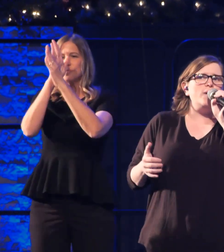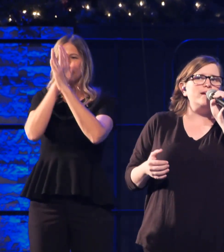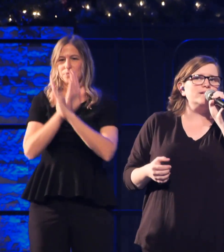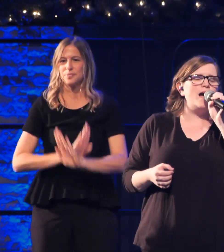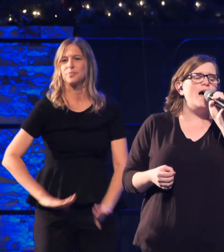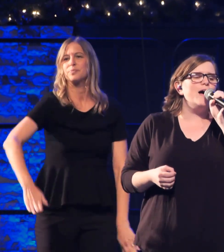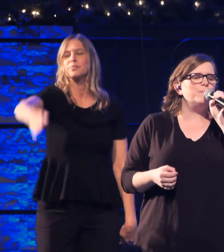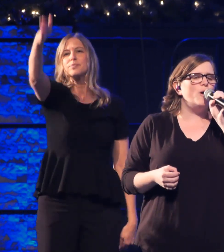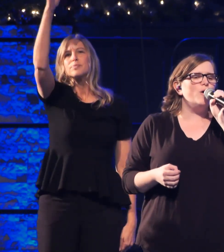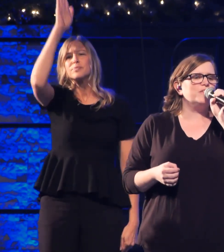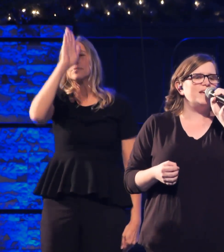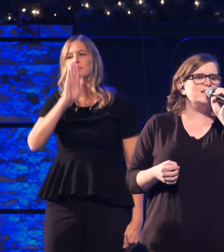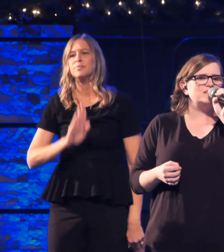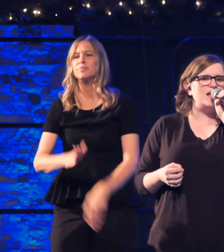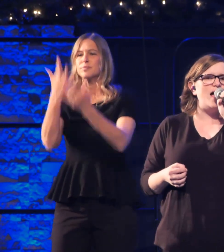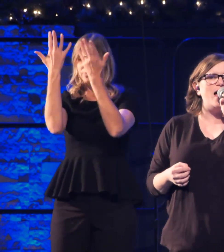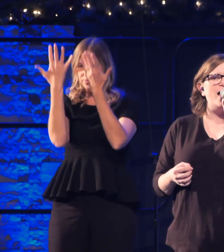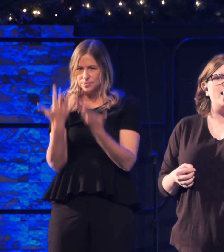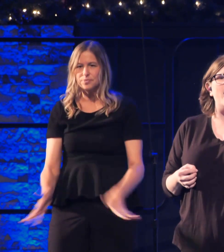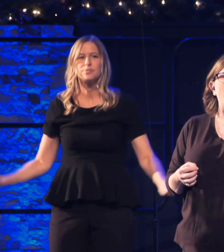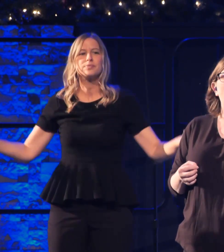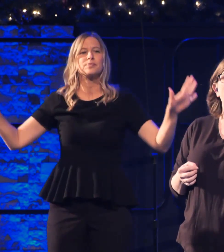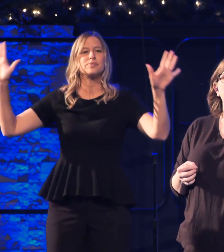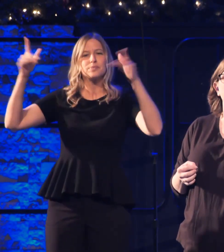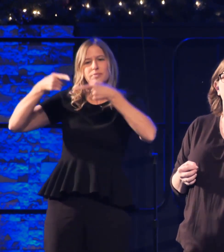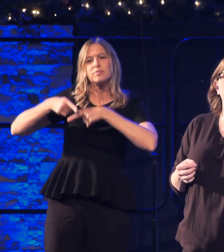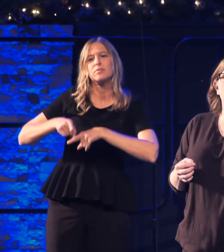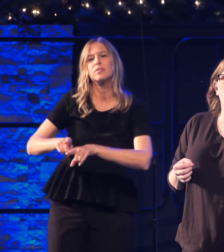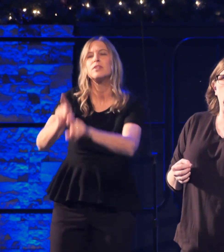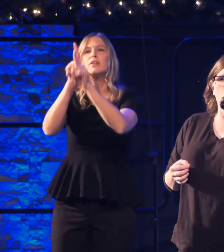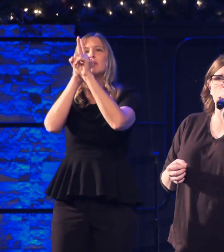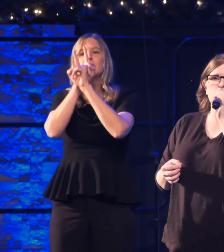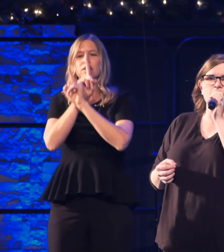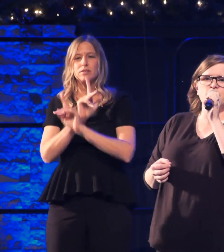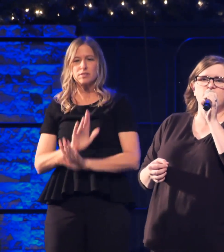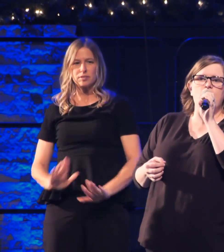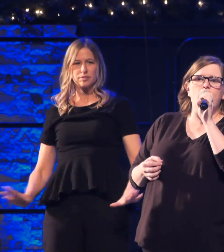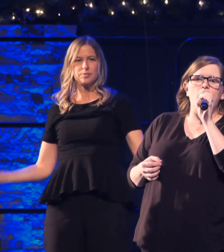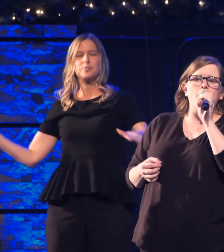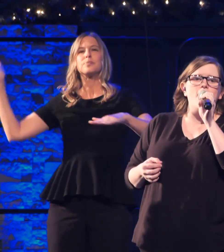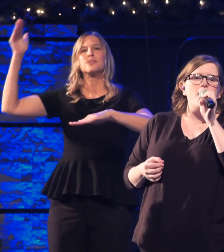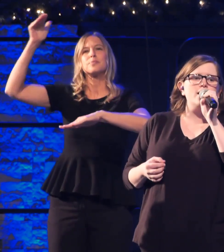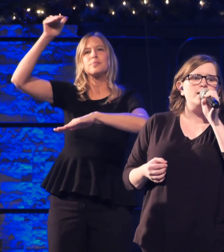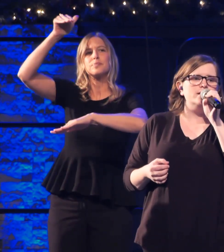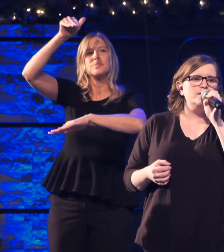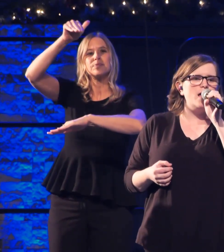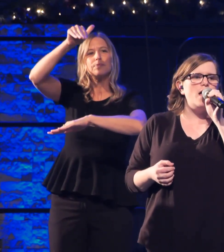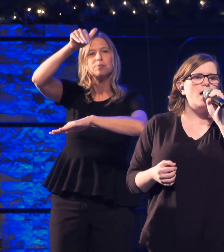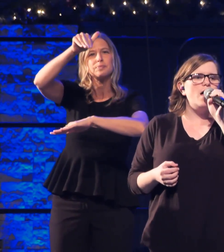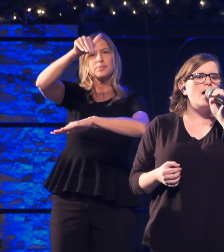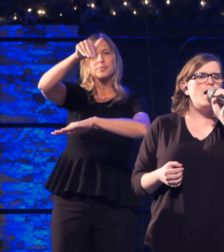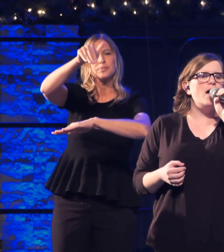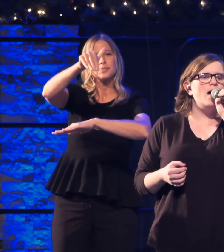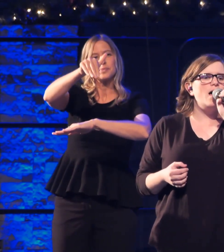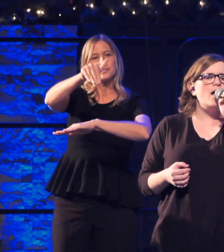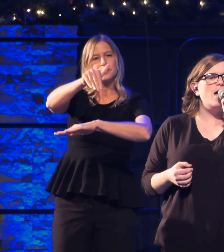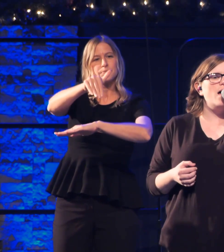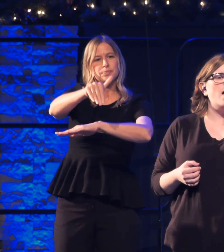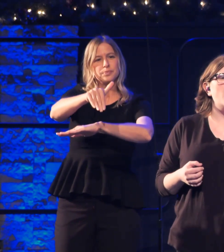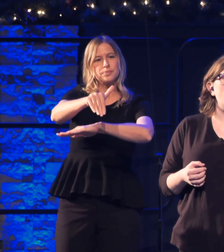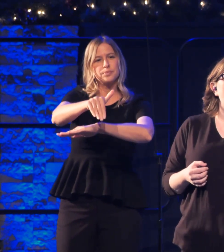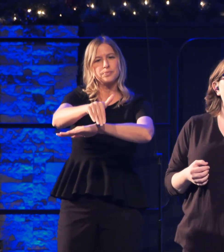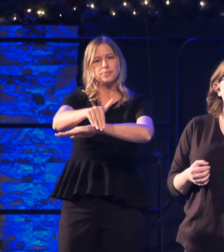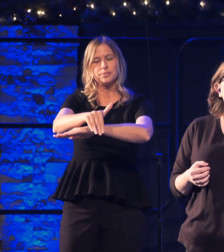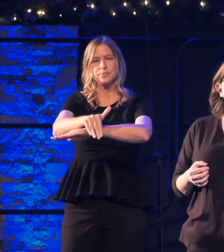When God broke the silence On a silent night